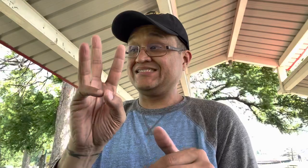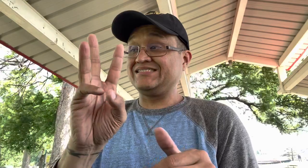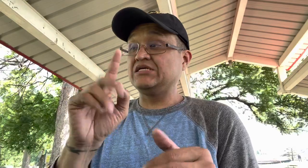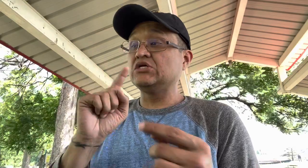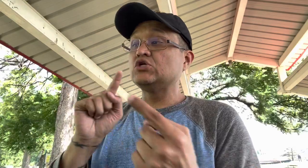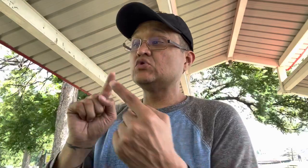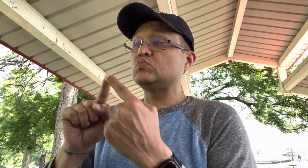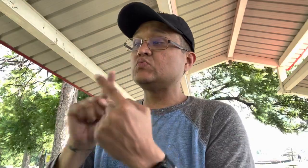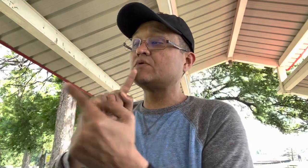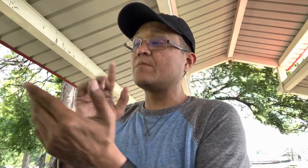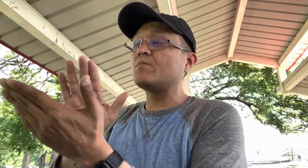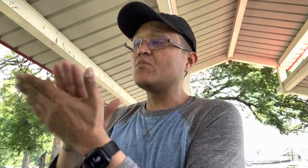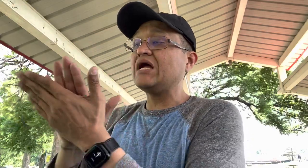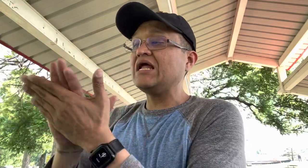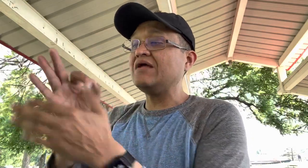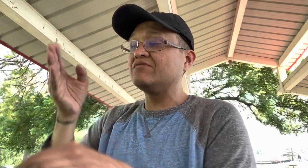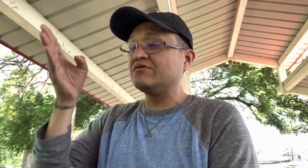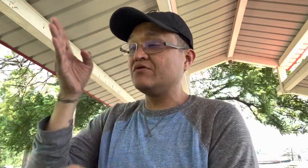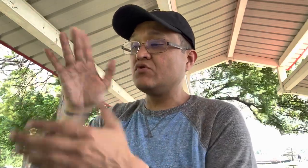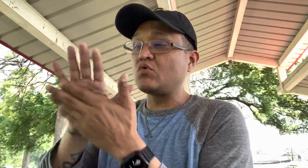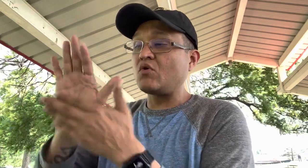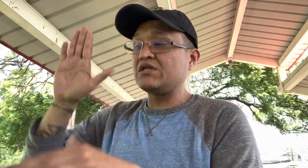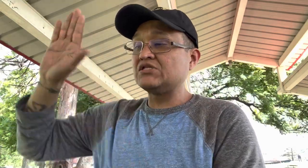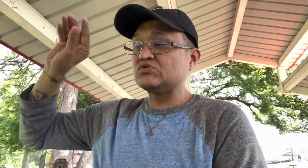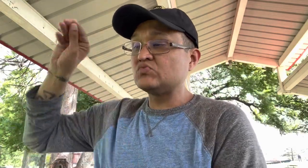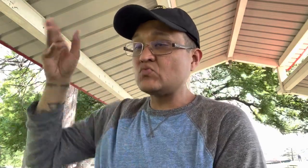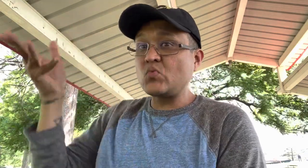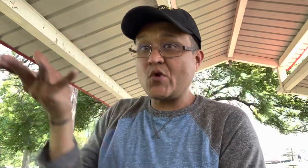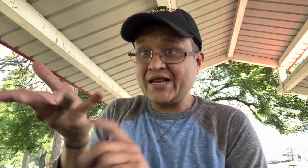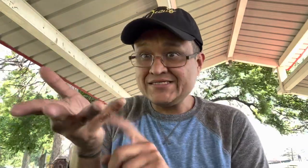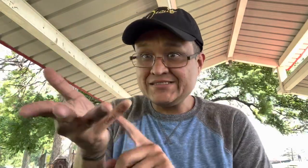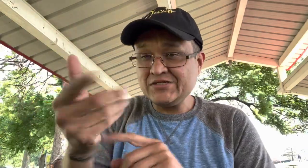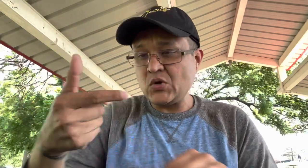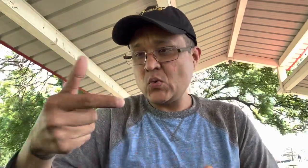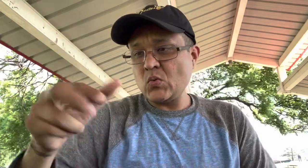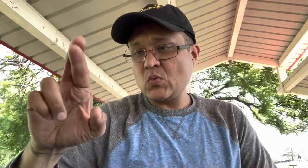verse 6 says to the praise of the glory